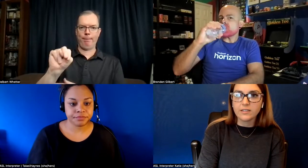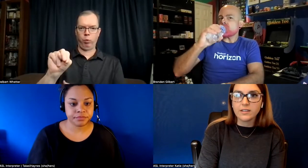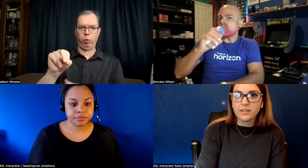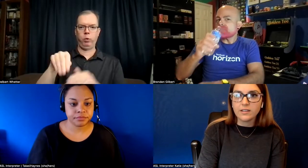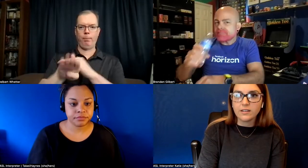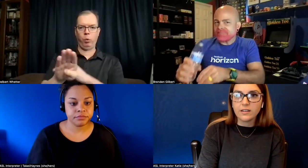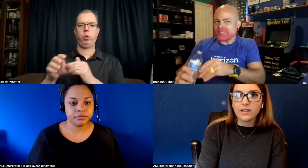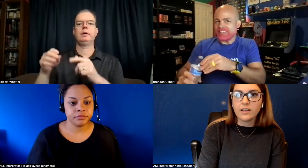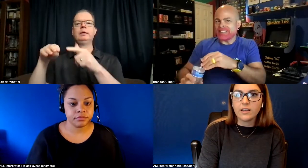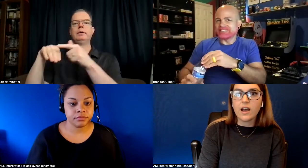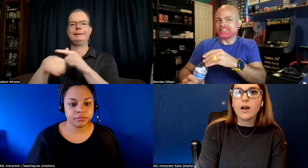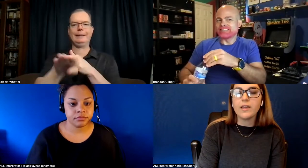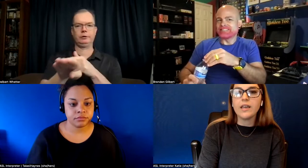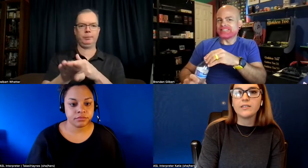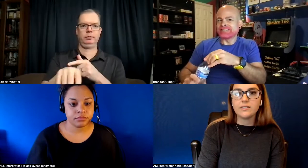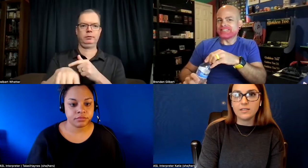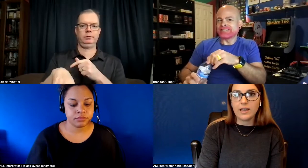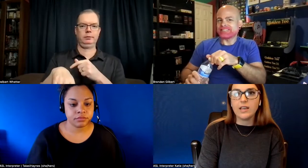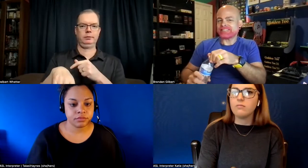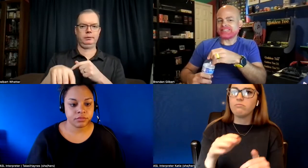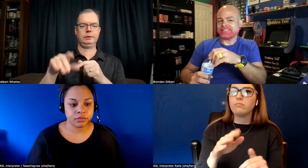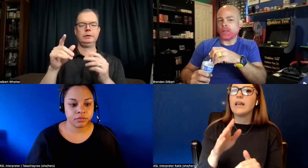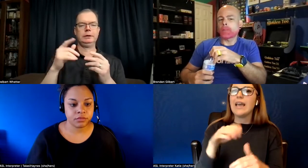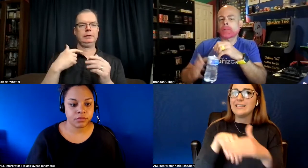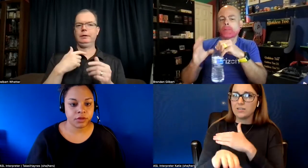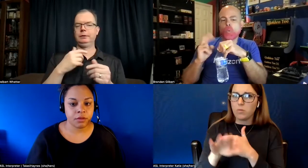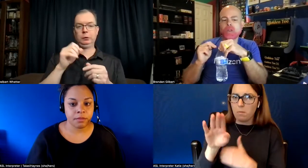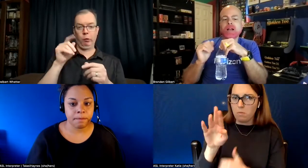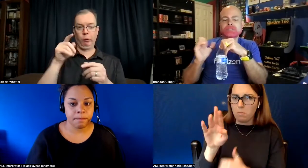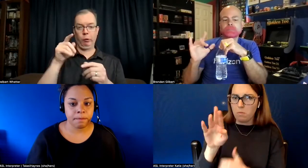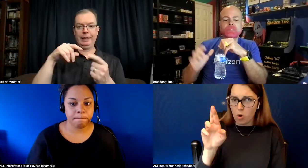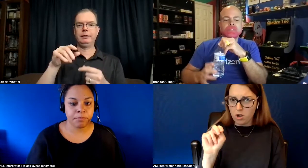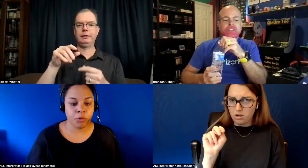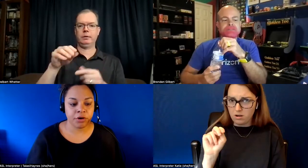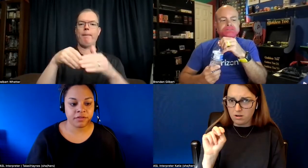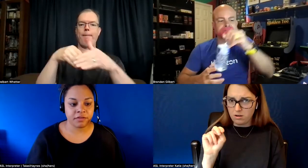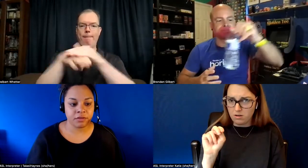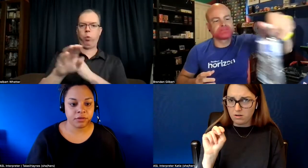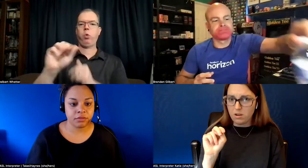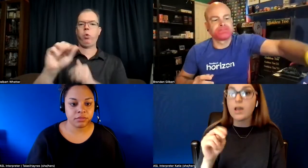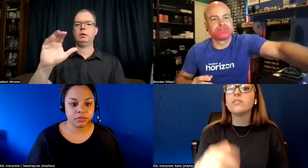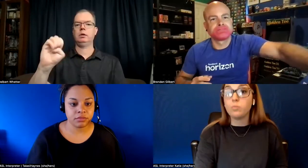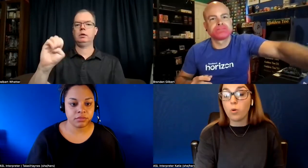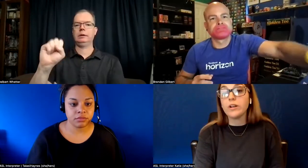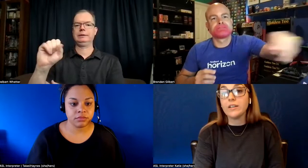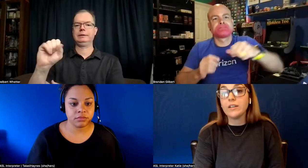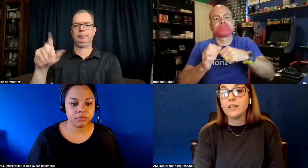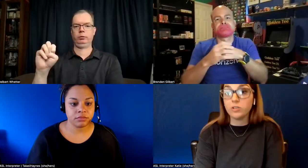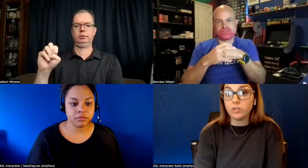um it's born accessible is born accessible